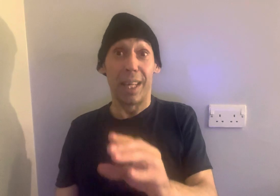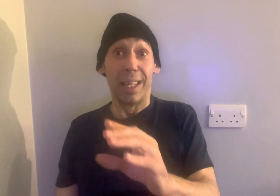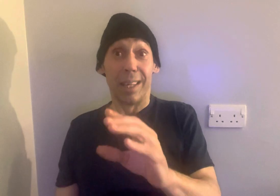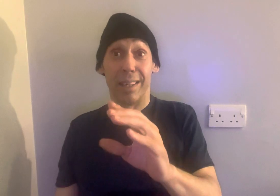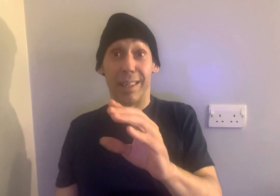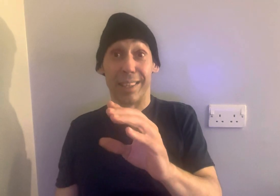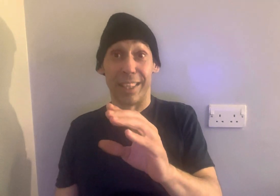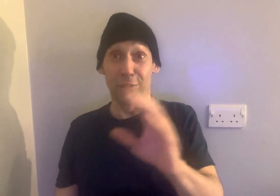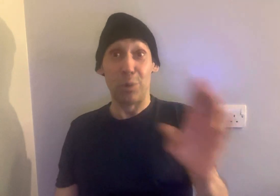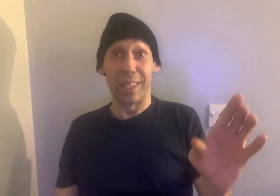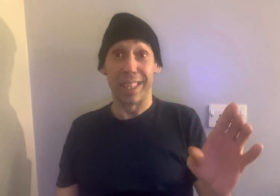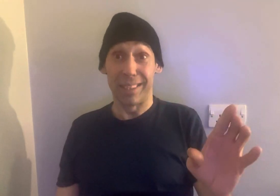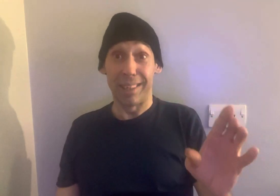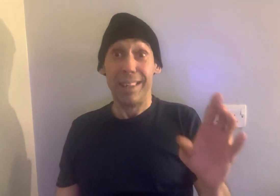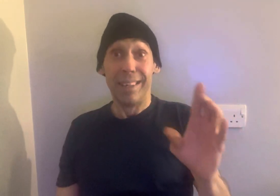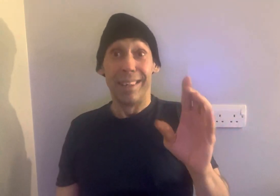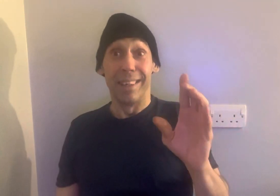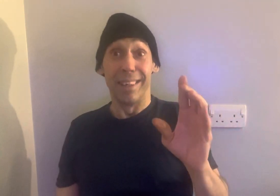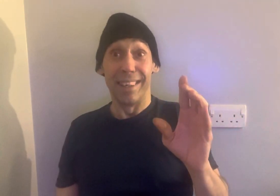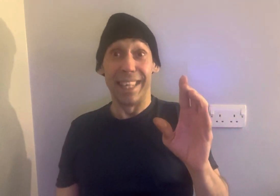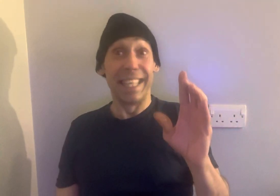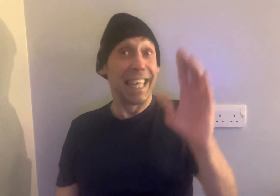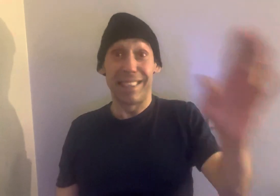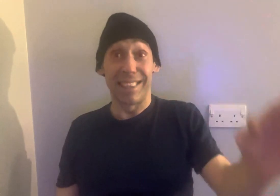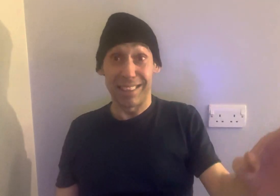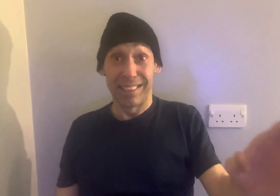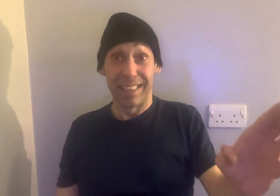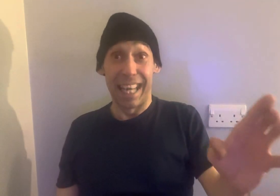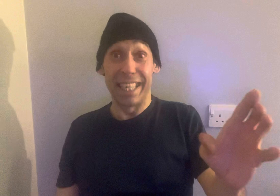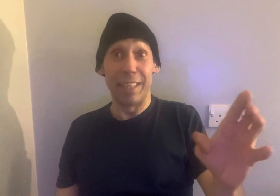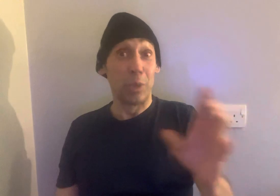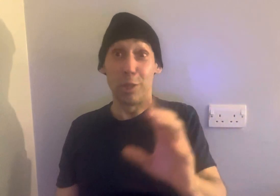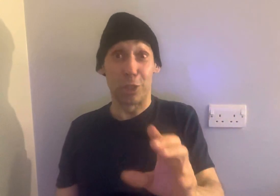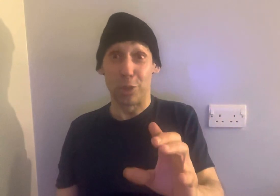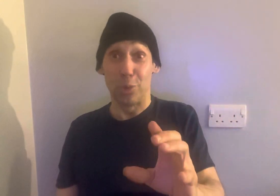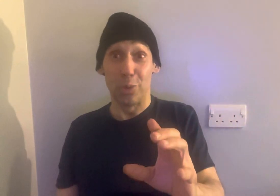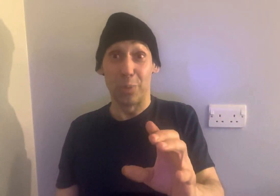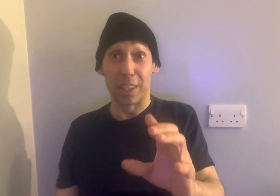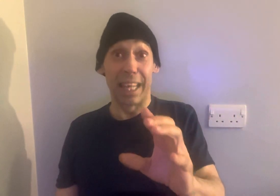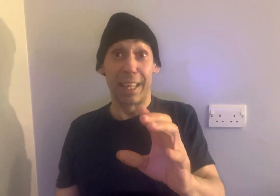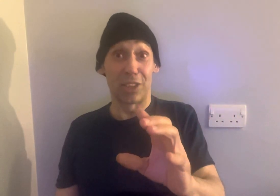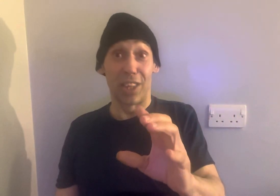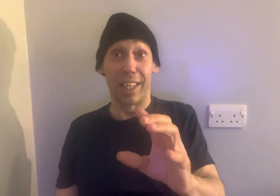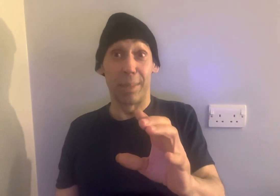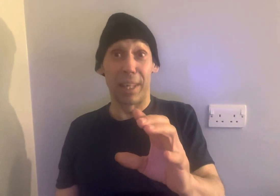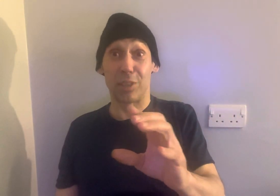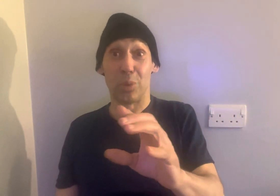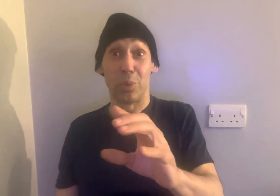this fruity geezer in the 80s, and he only used to do was stand outside a place called